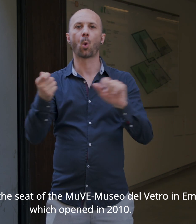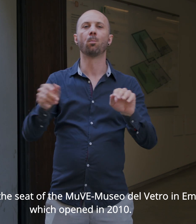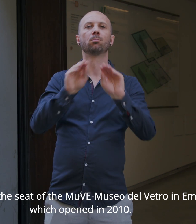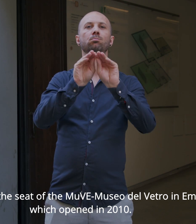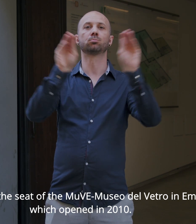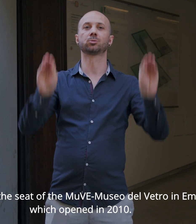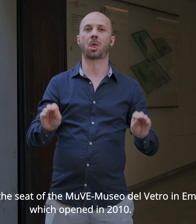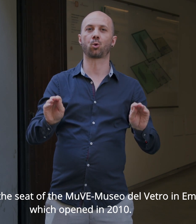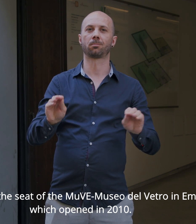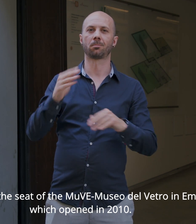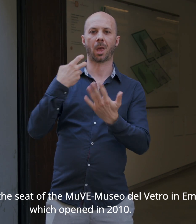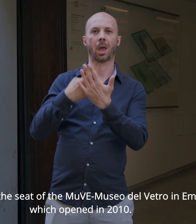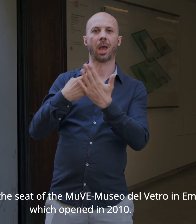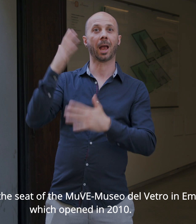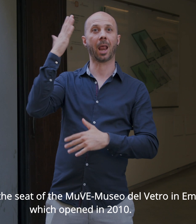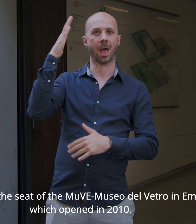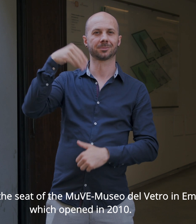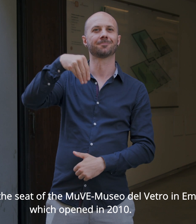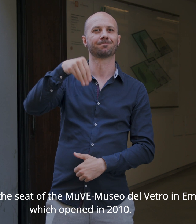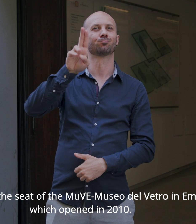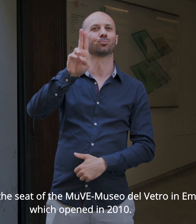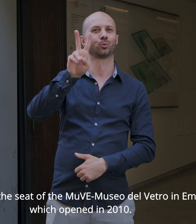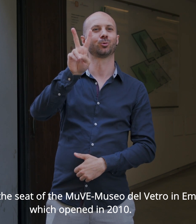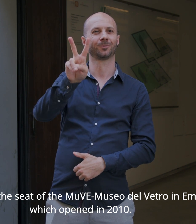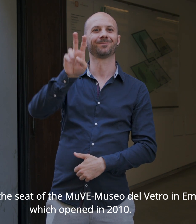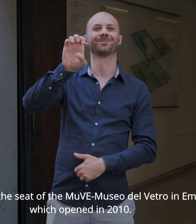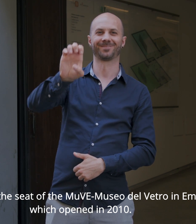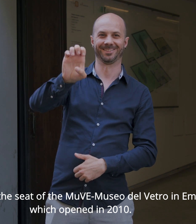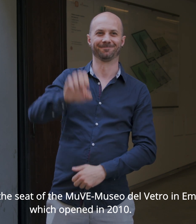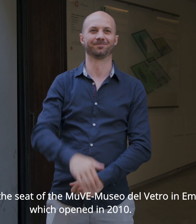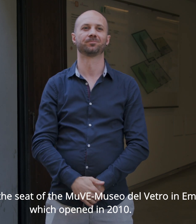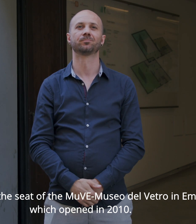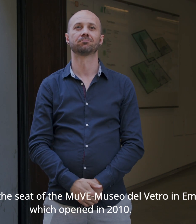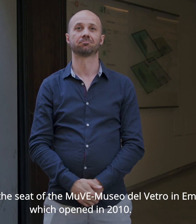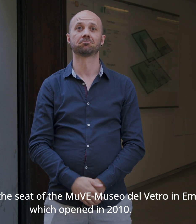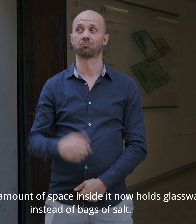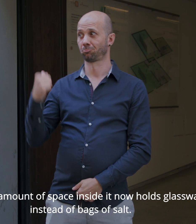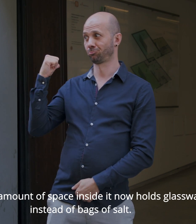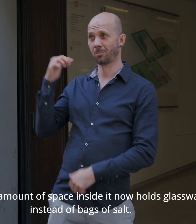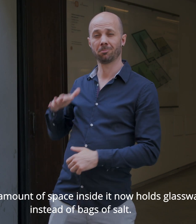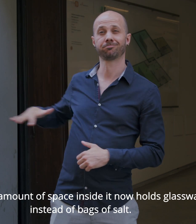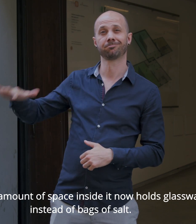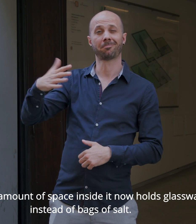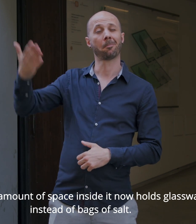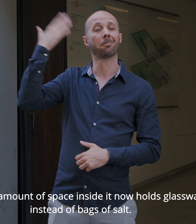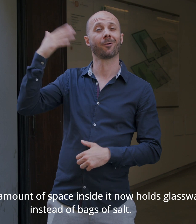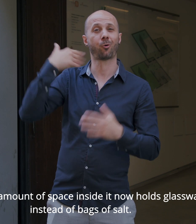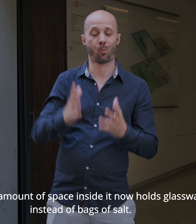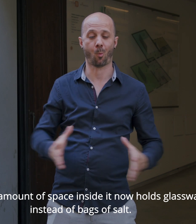The large amount of space inside it